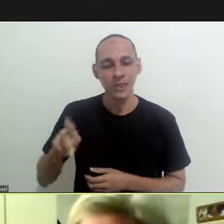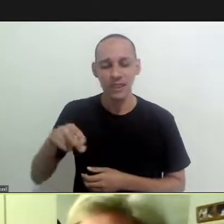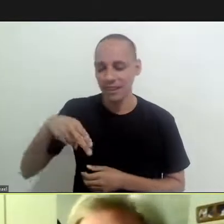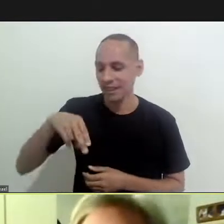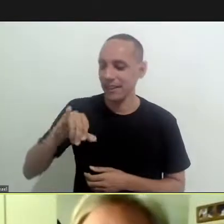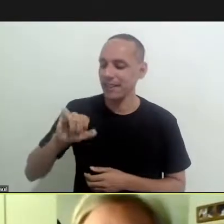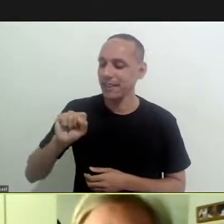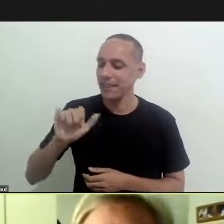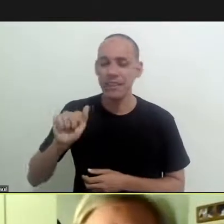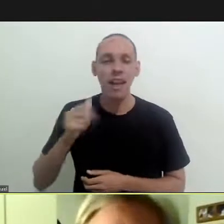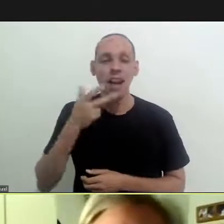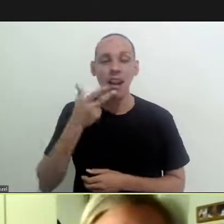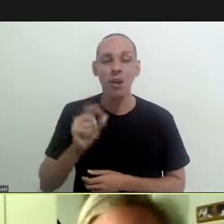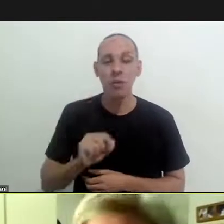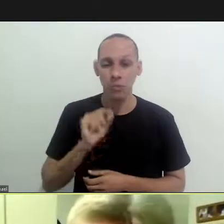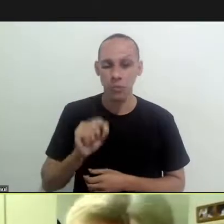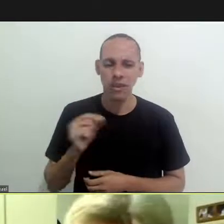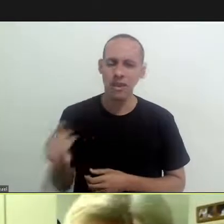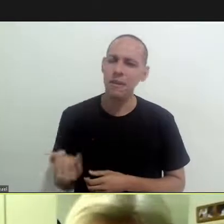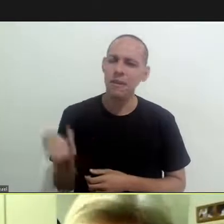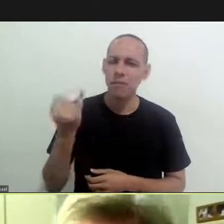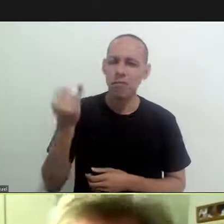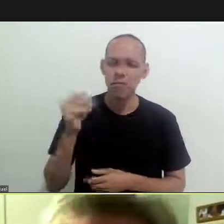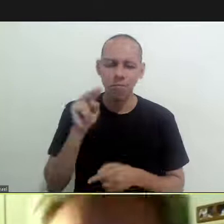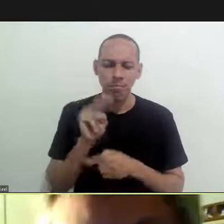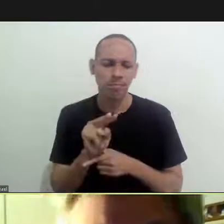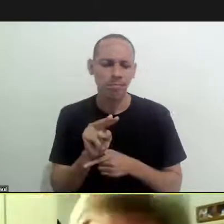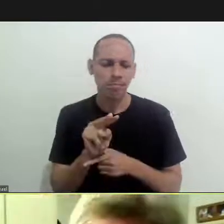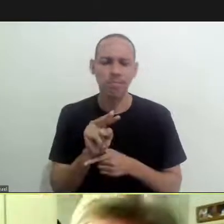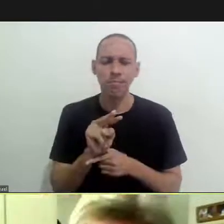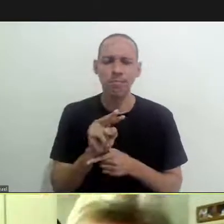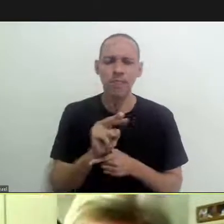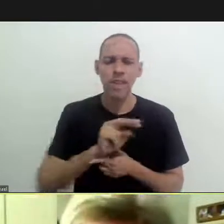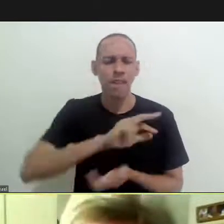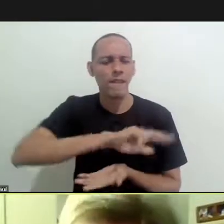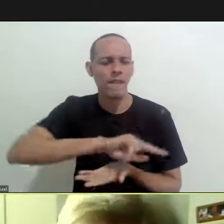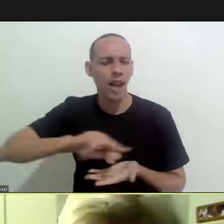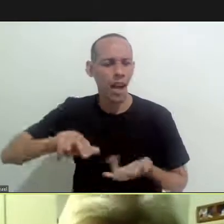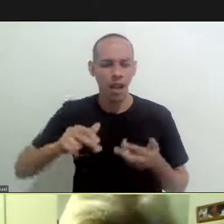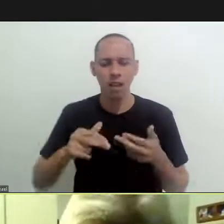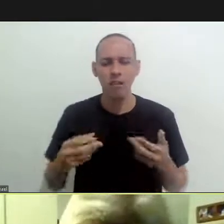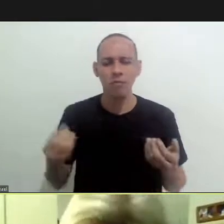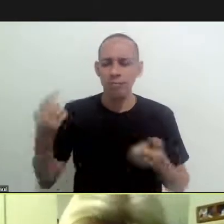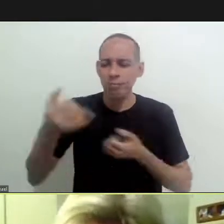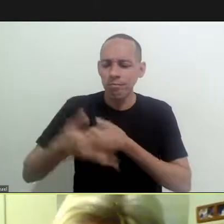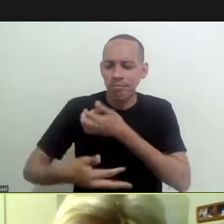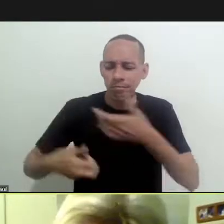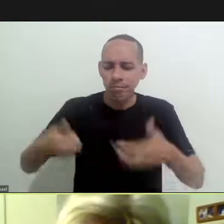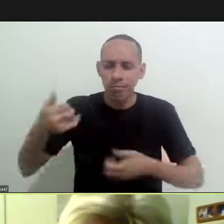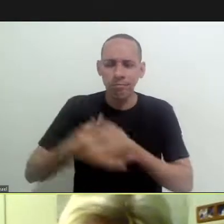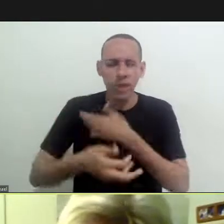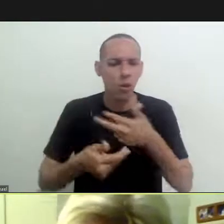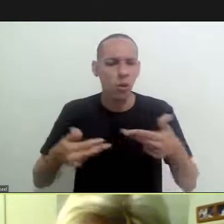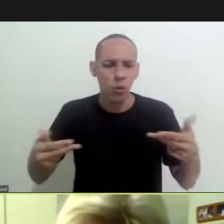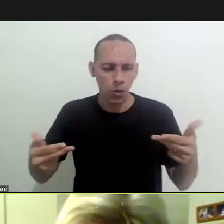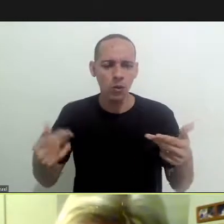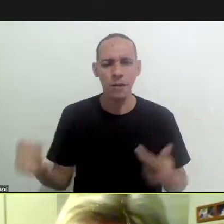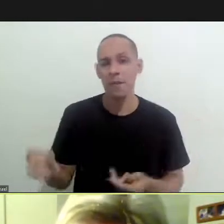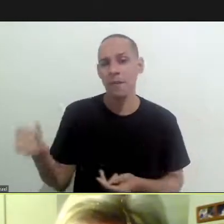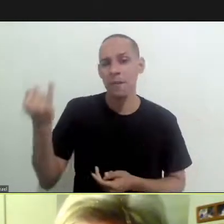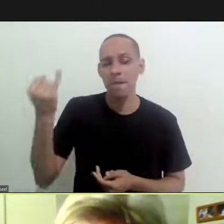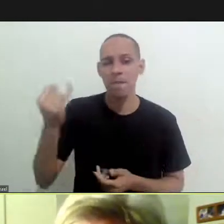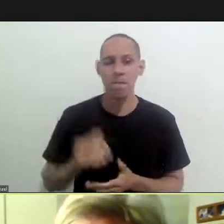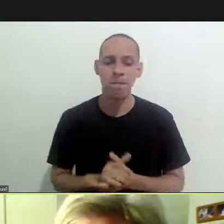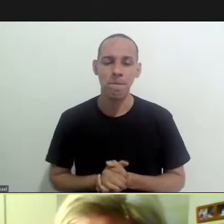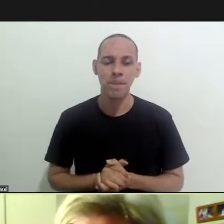professor nizia has mentioned the importance of surveillance as well as many of us have mentioned many things which